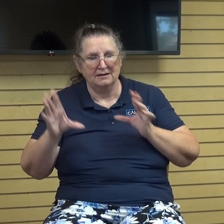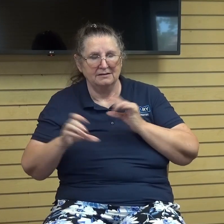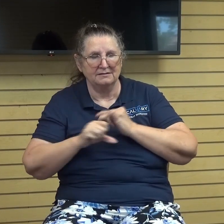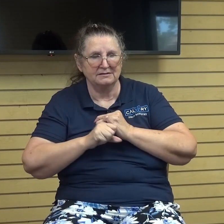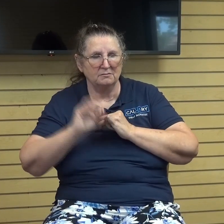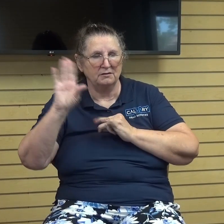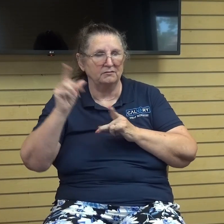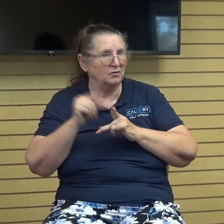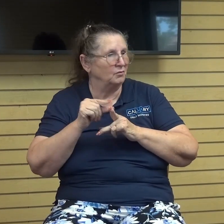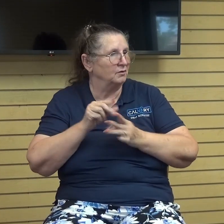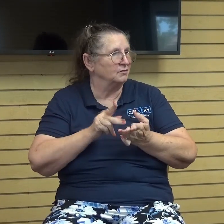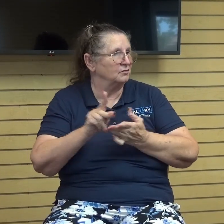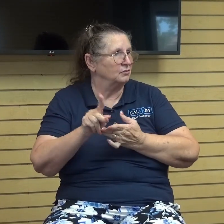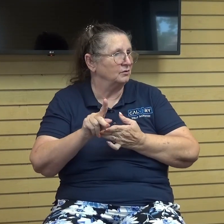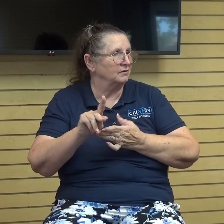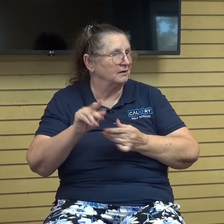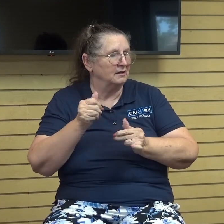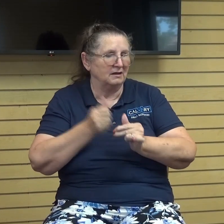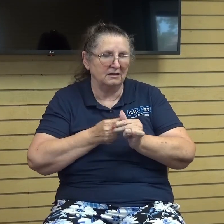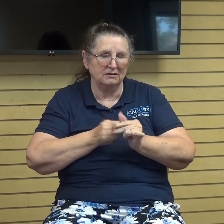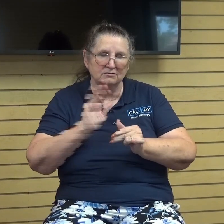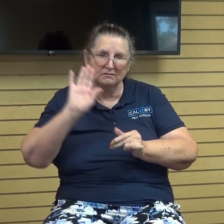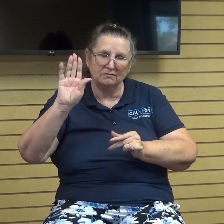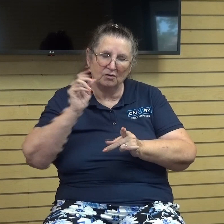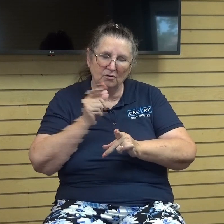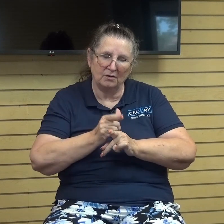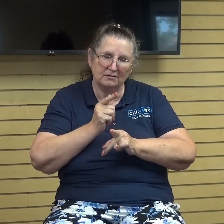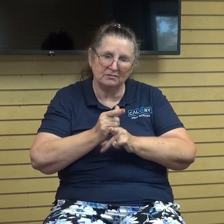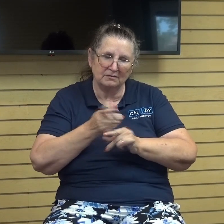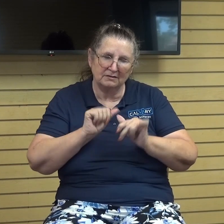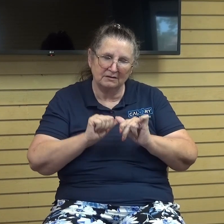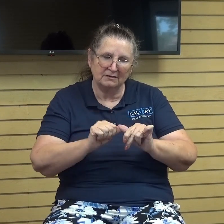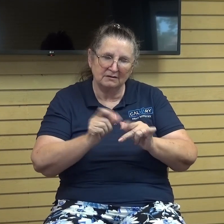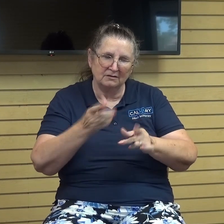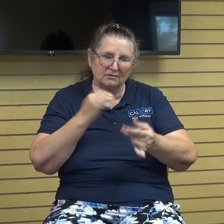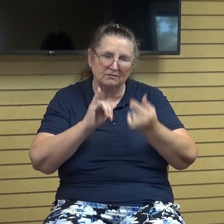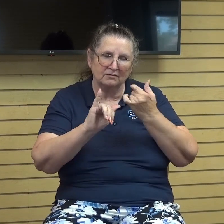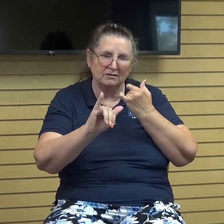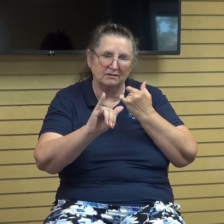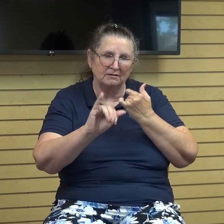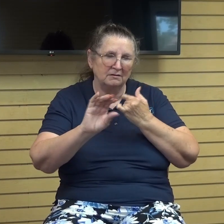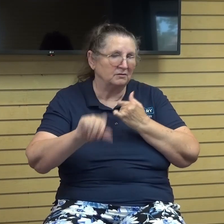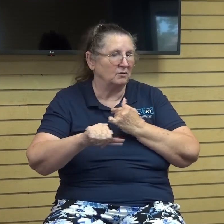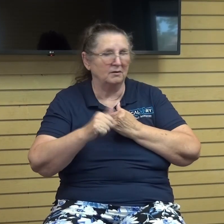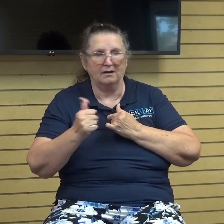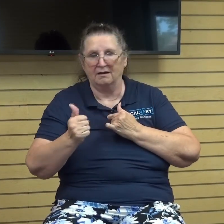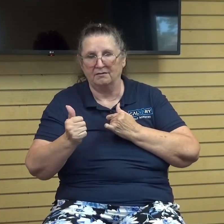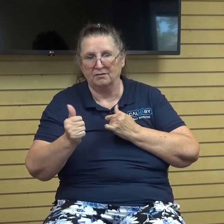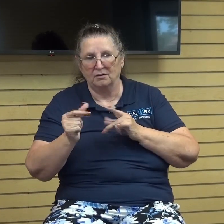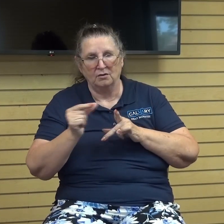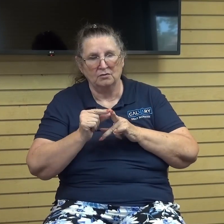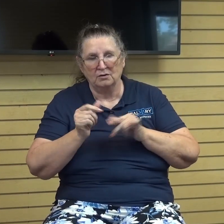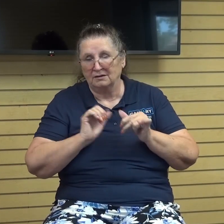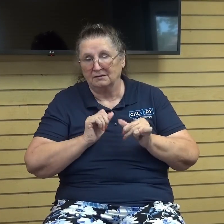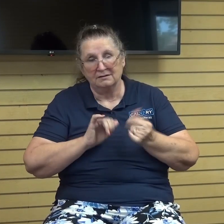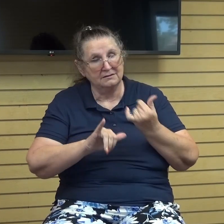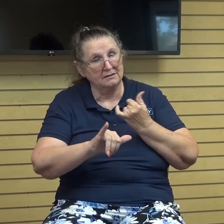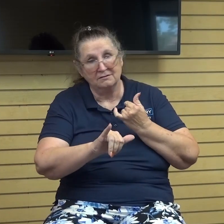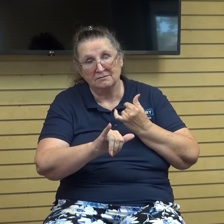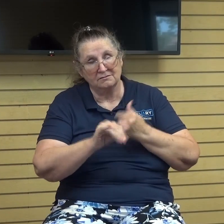endures forever there is no other being whose word endures forever and